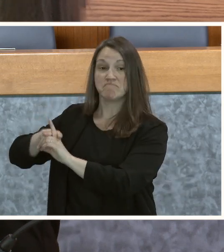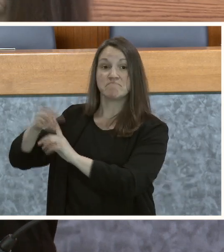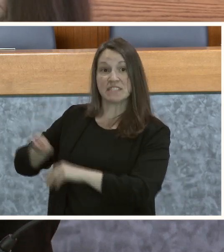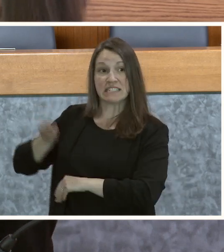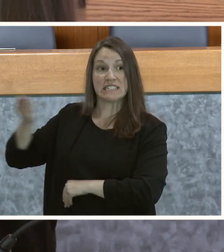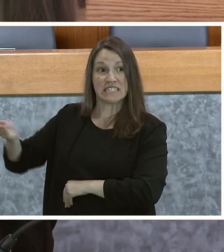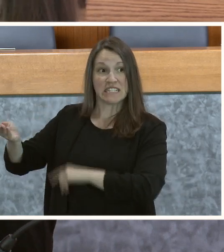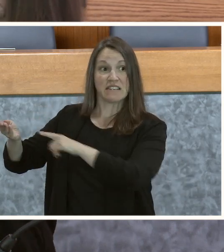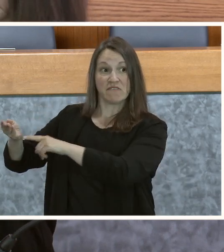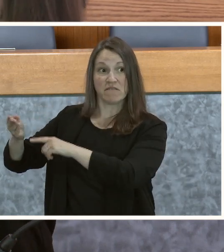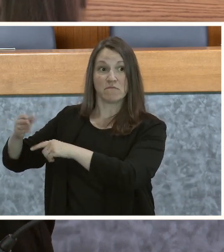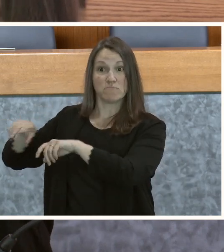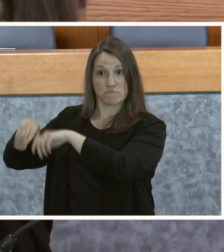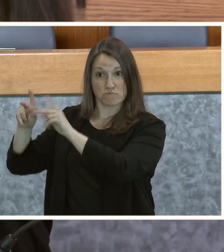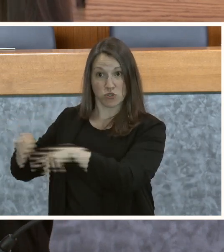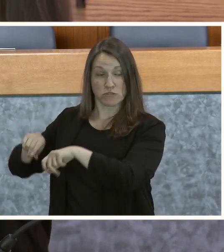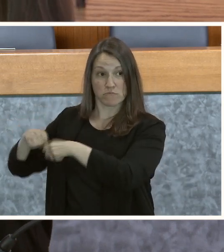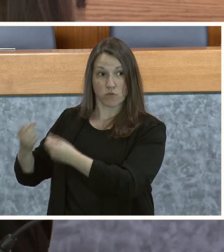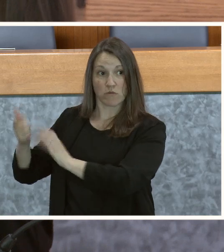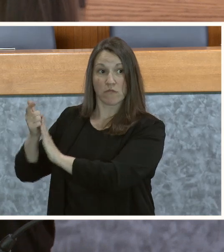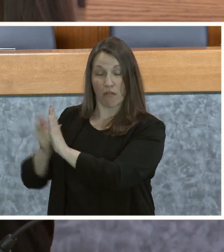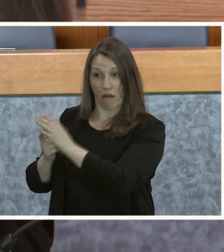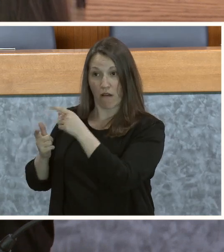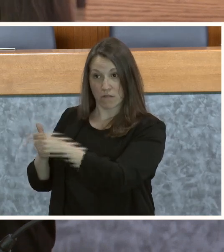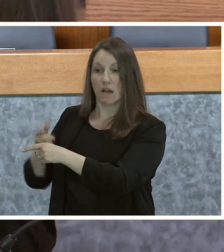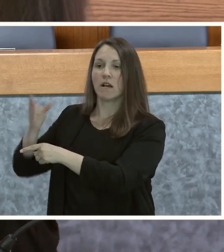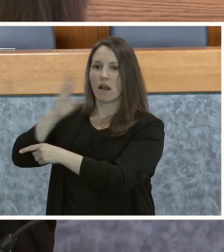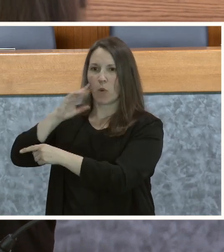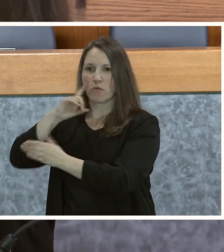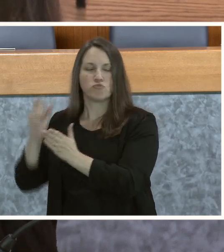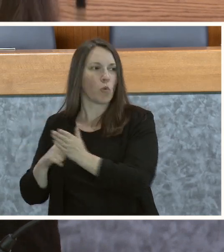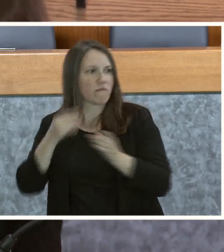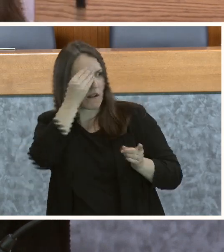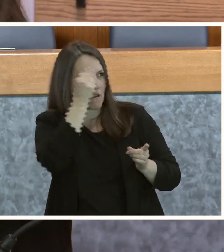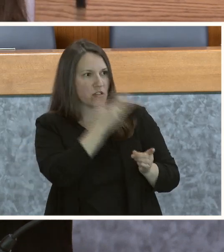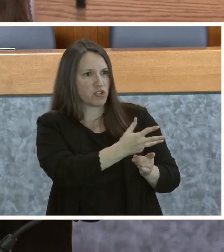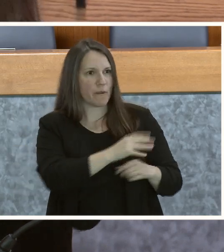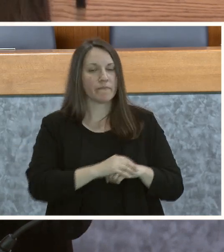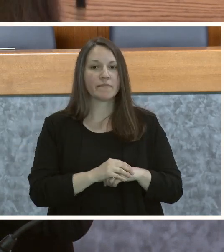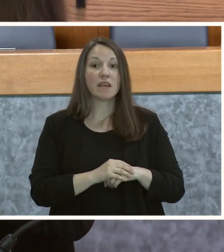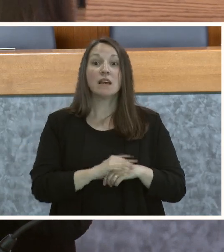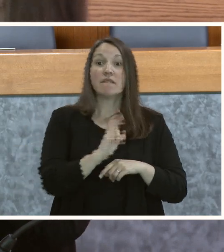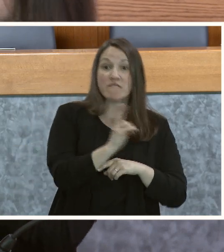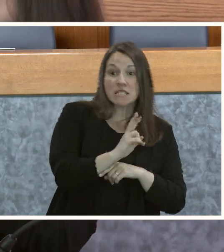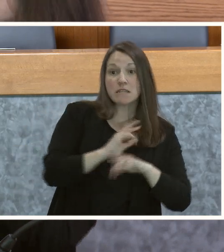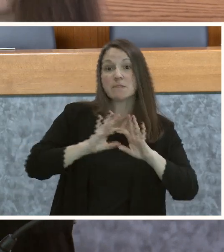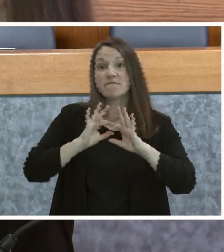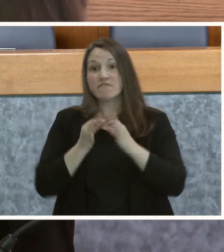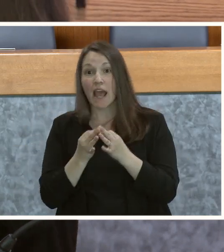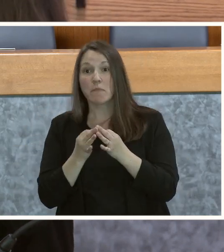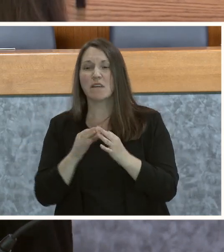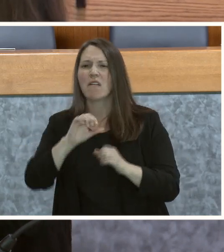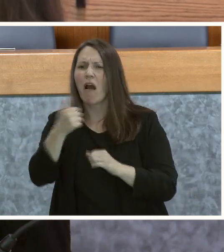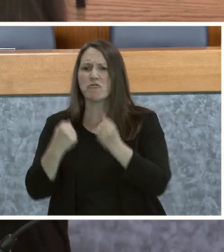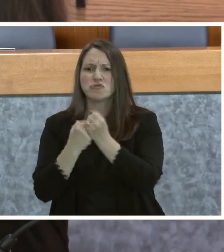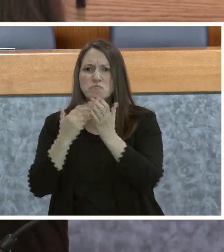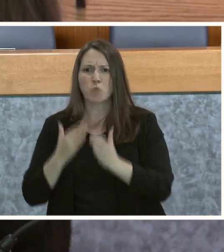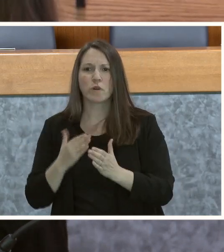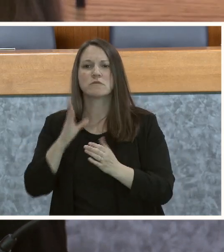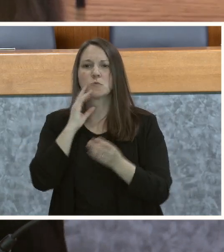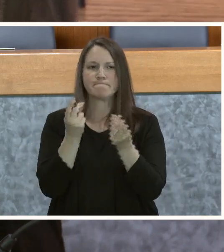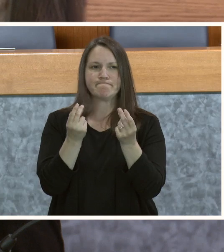advocates, family members, law enforcement, and other supportive of and other supporters to have that information promptly